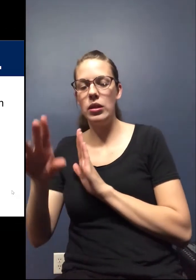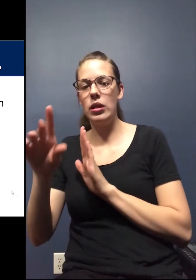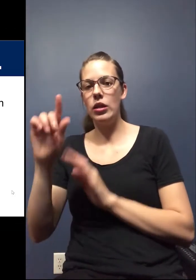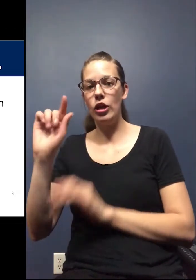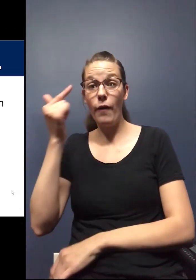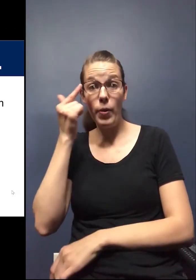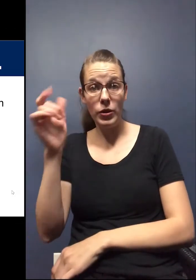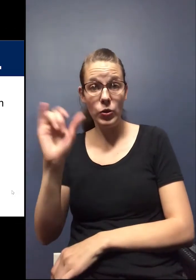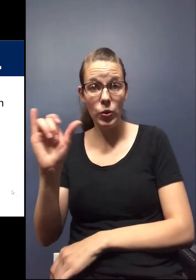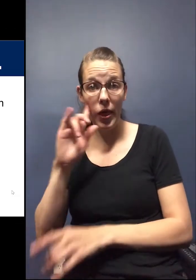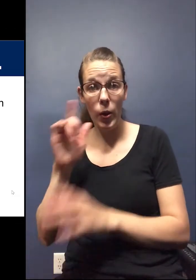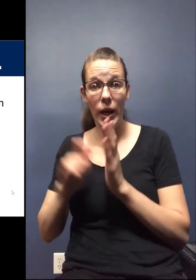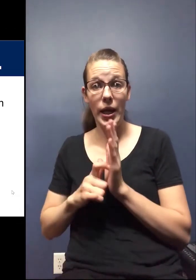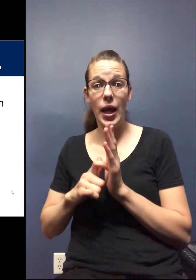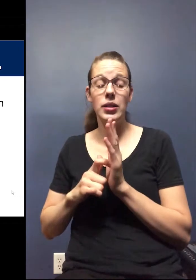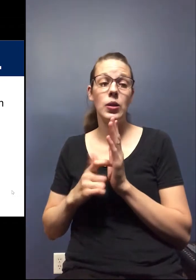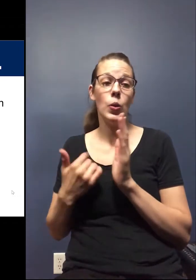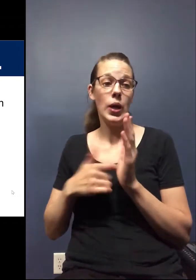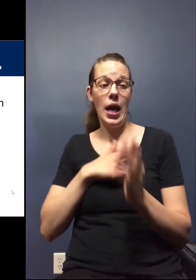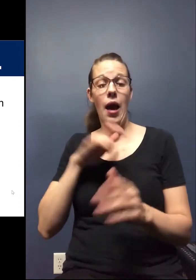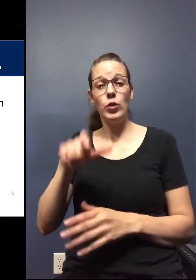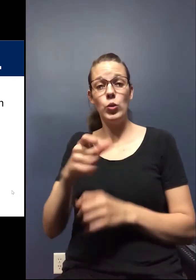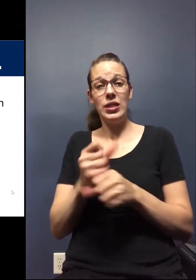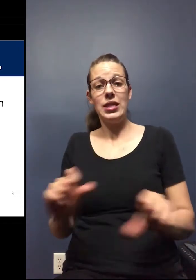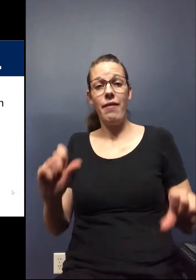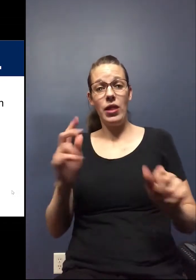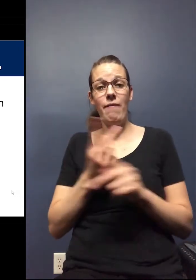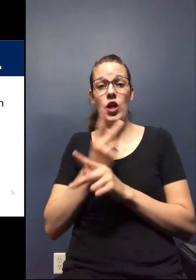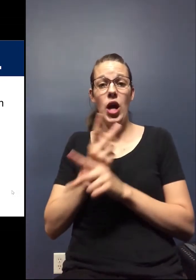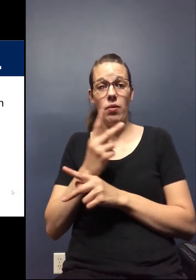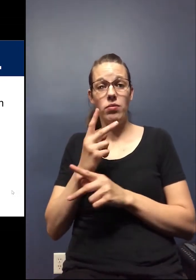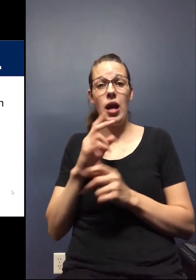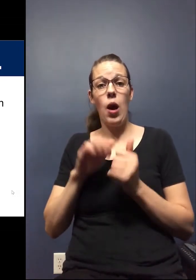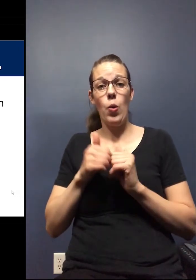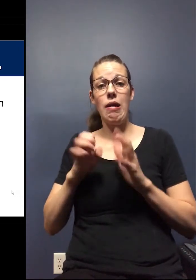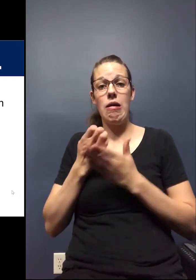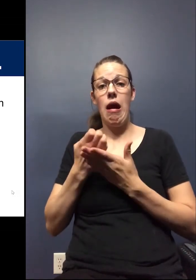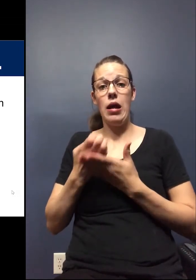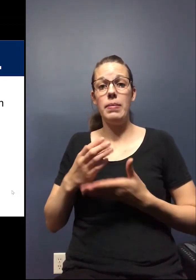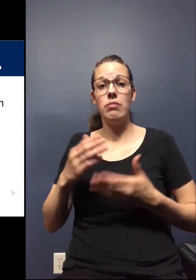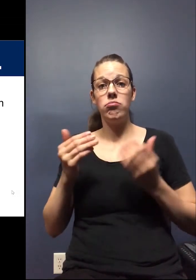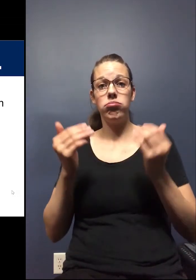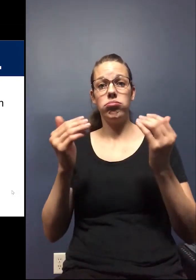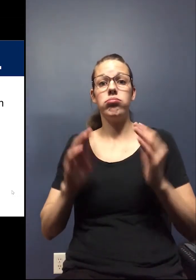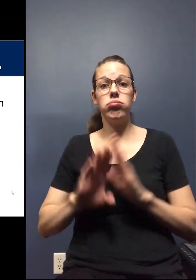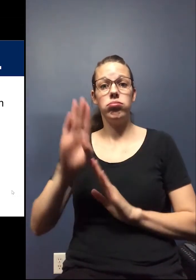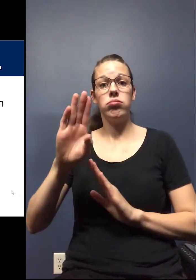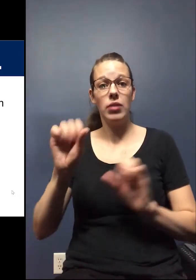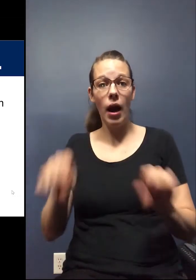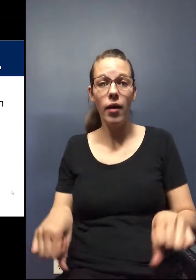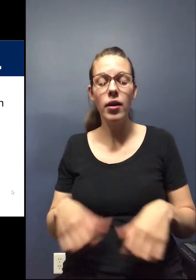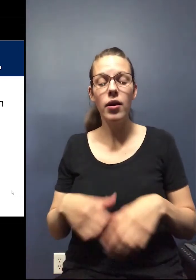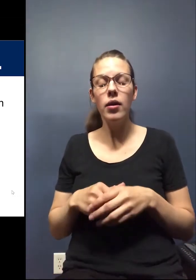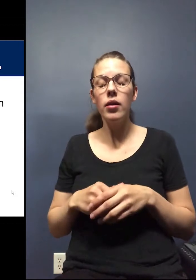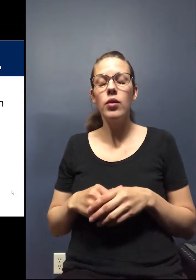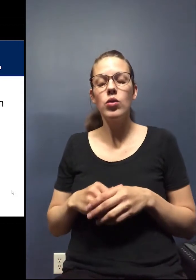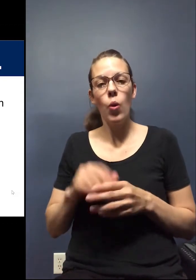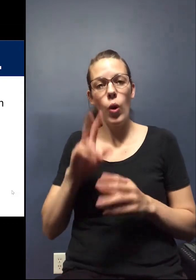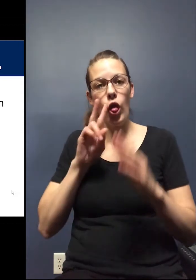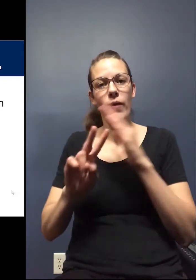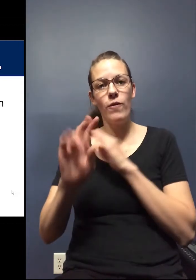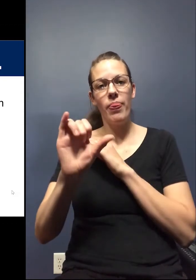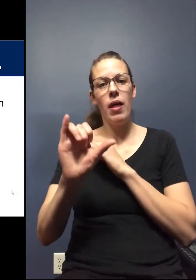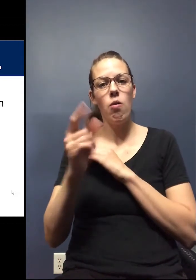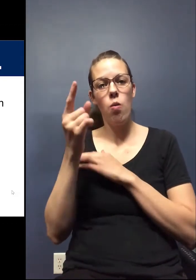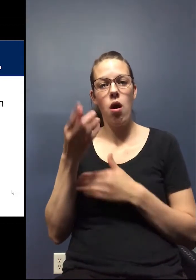government side that recognizes we have to safely figure out how we can keep our economy moving. So anyway, we're looking forward to